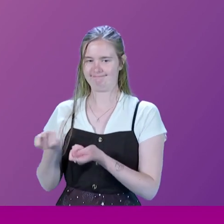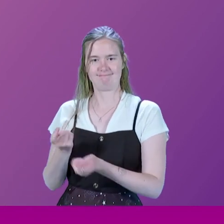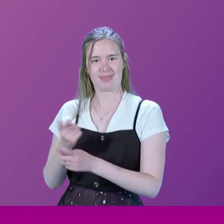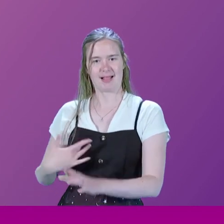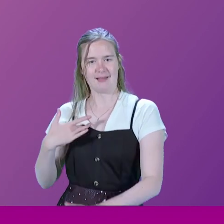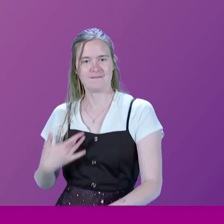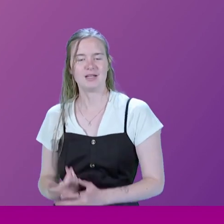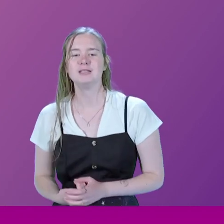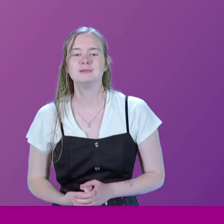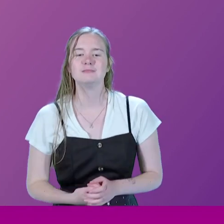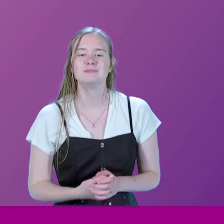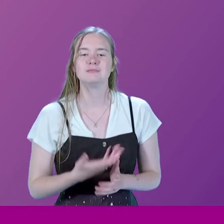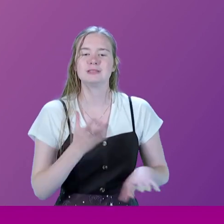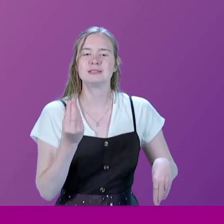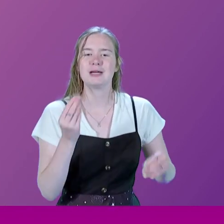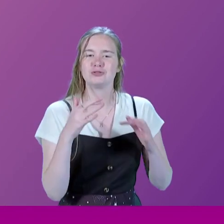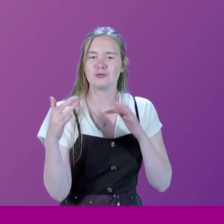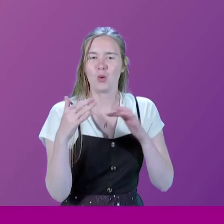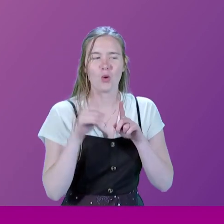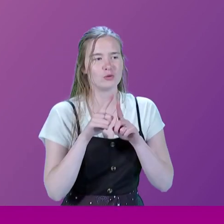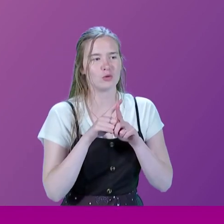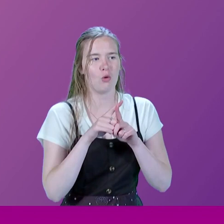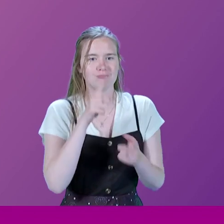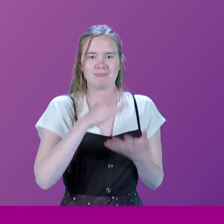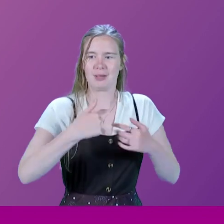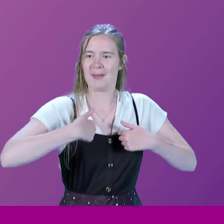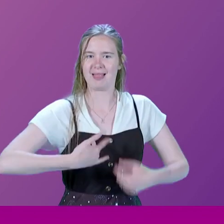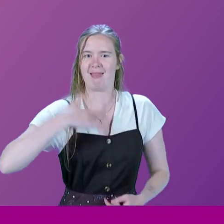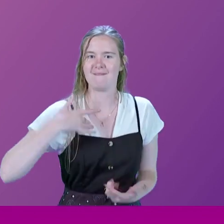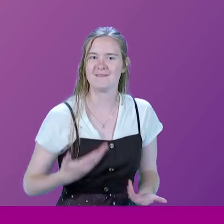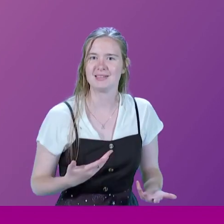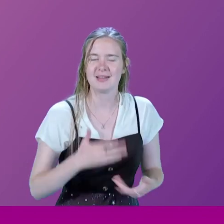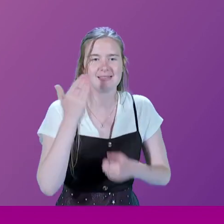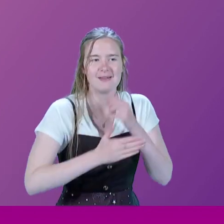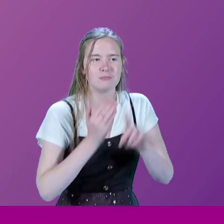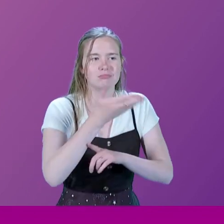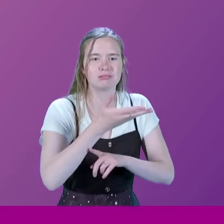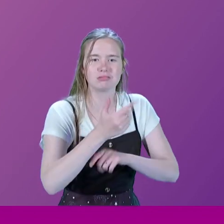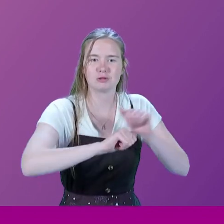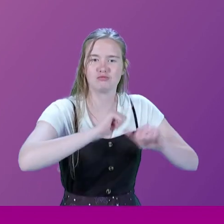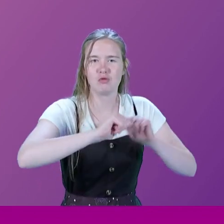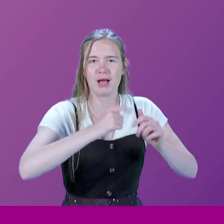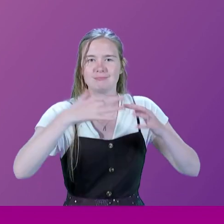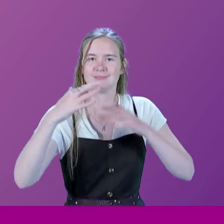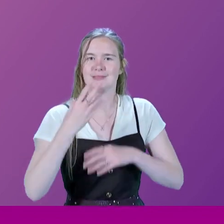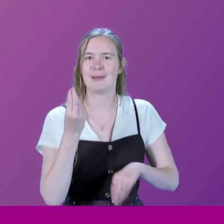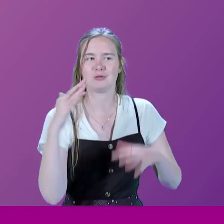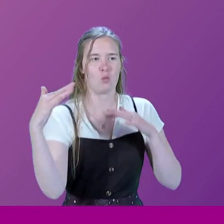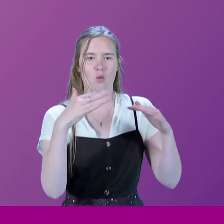But the Spanish Civil War has also determined my life, because if I hadn't made that programme about the Spanish Civil War